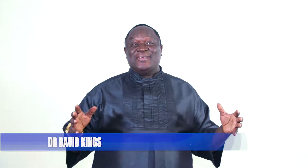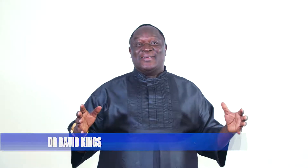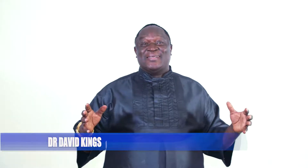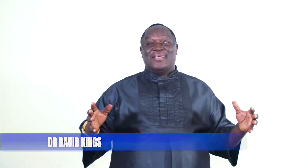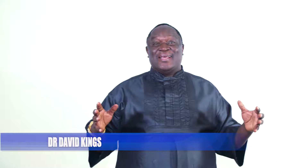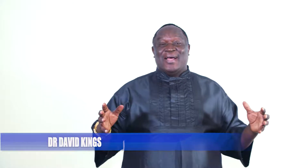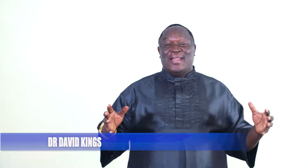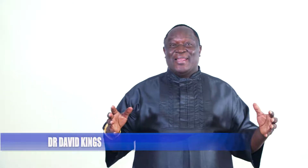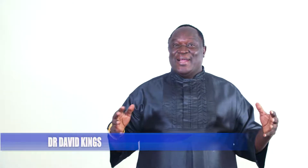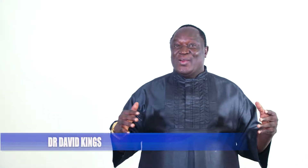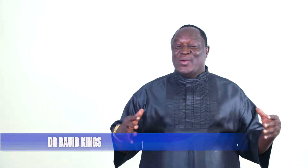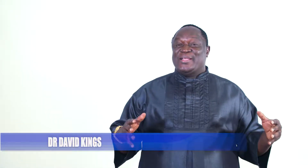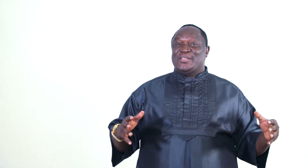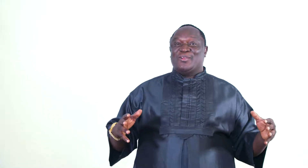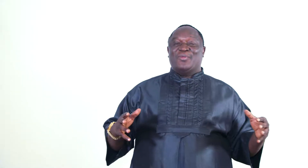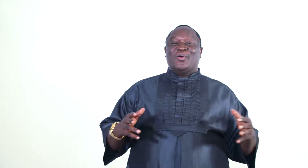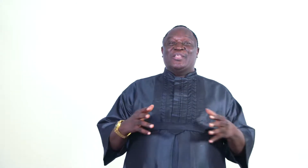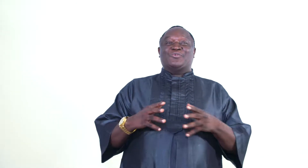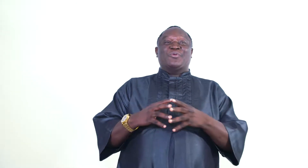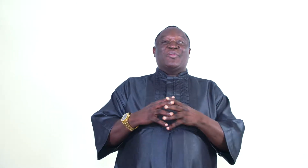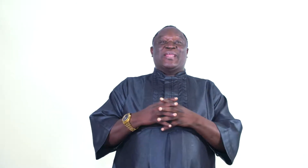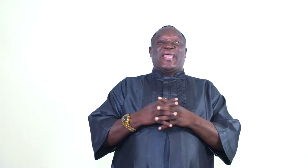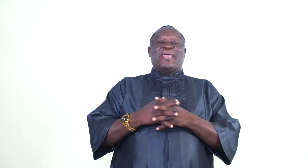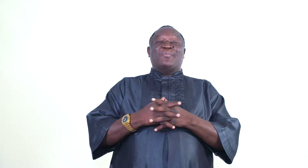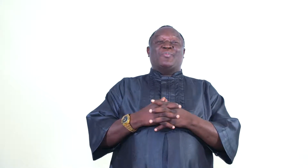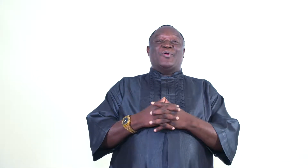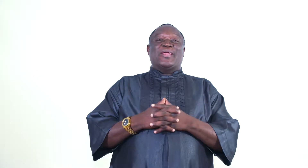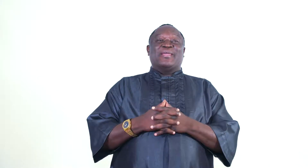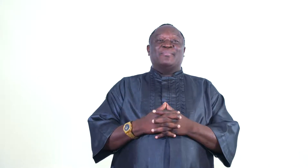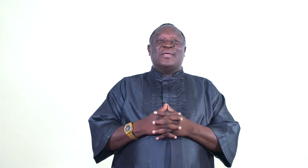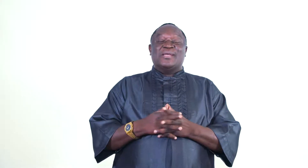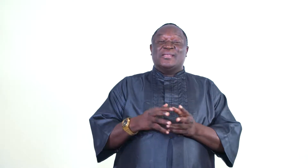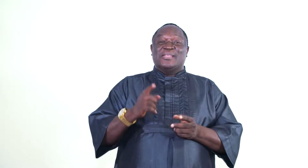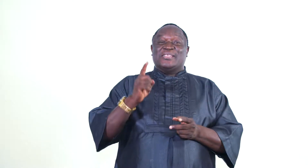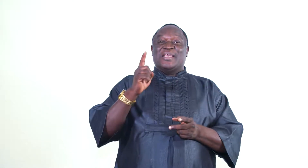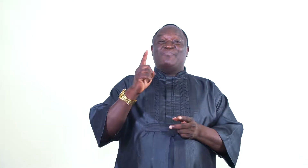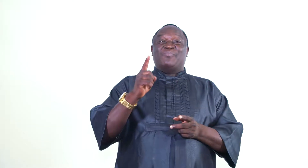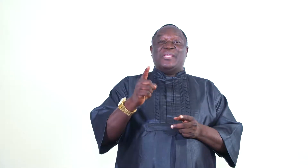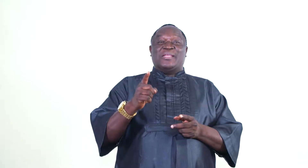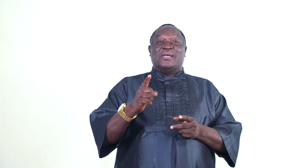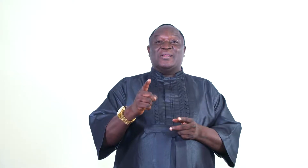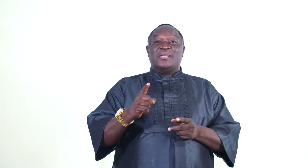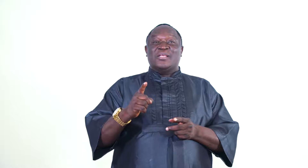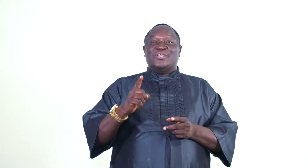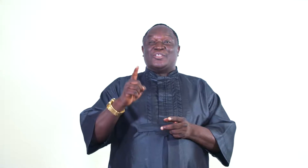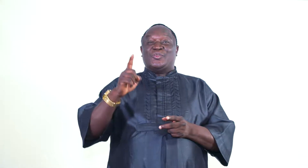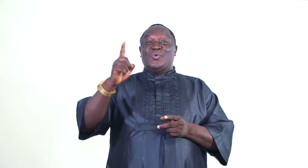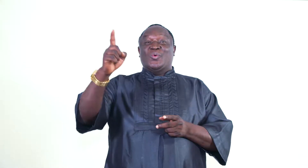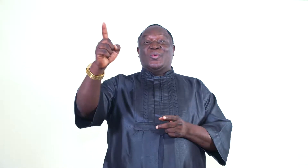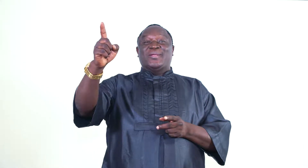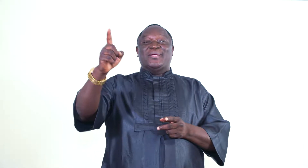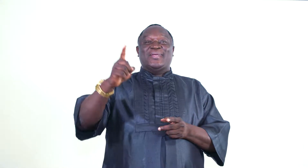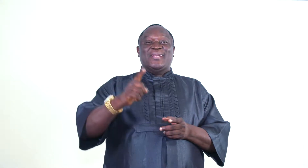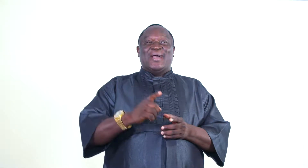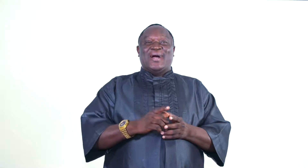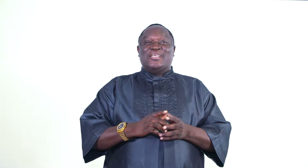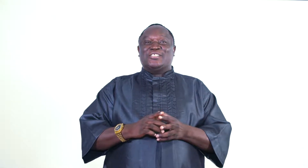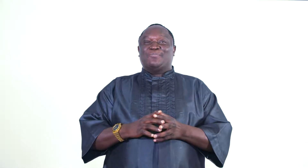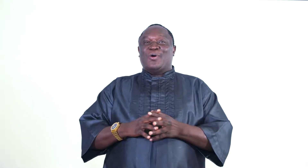and the anointing of the Holy Spirit came upon him, the same Peter stood and spoke